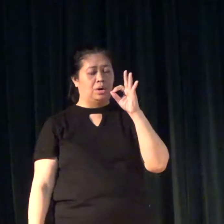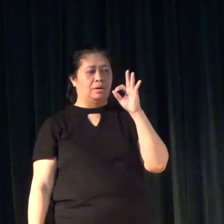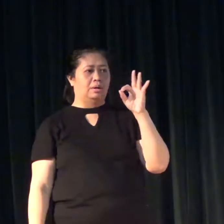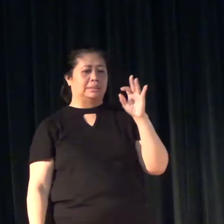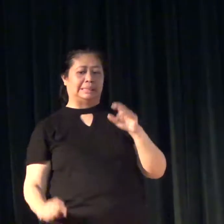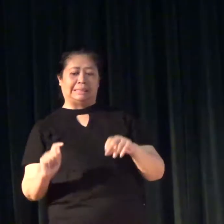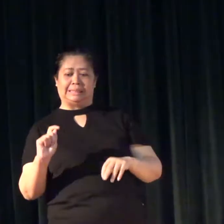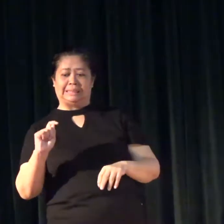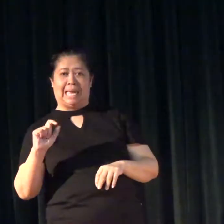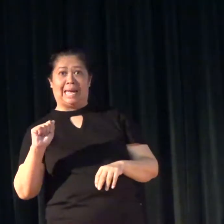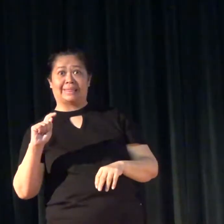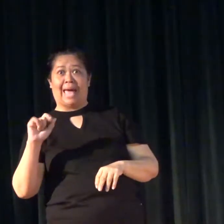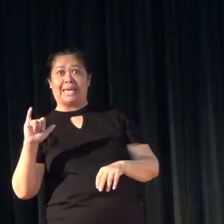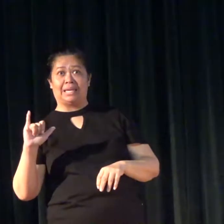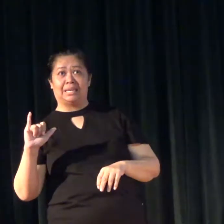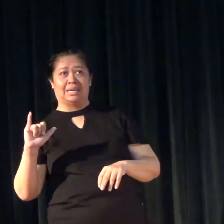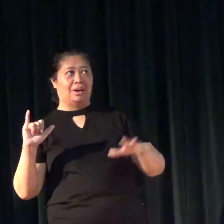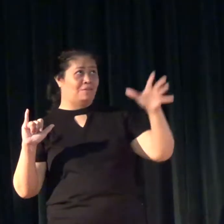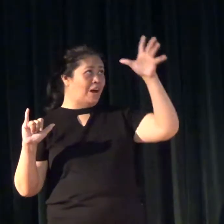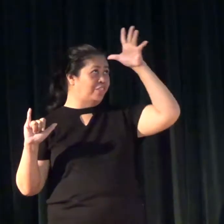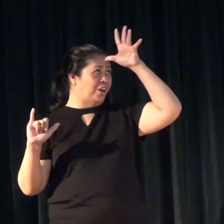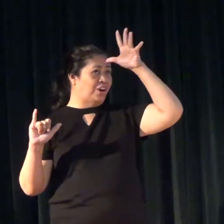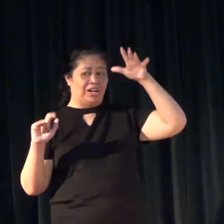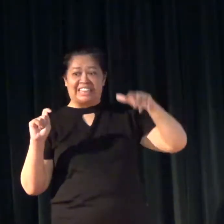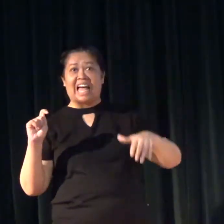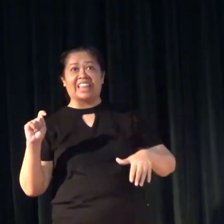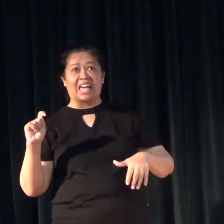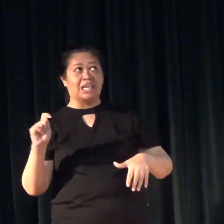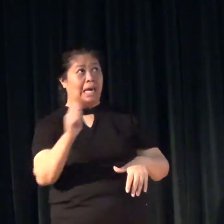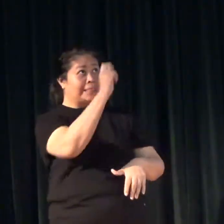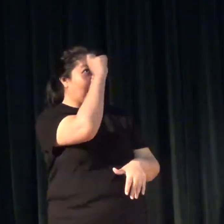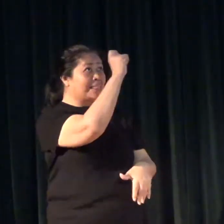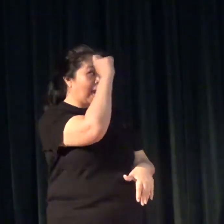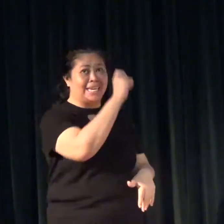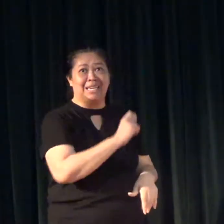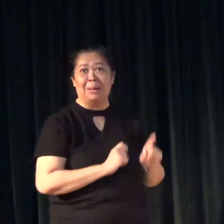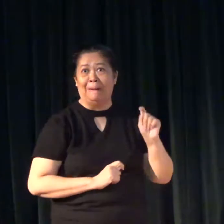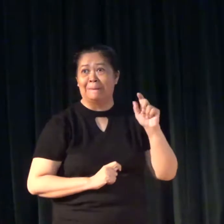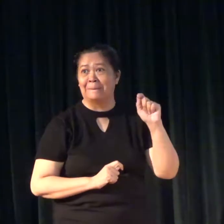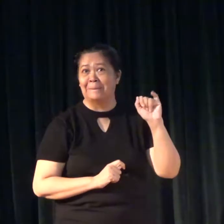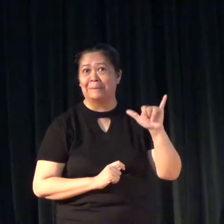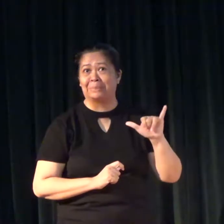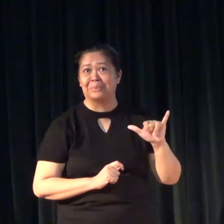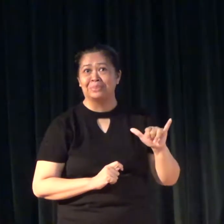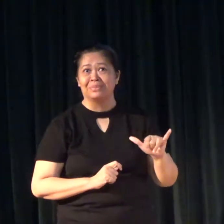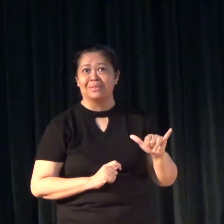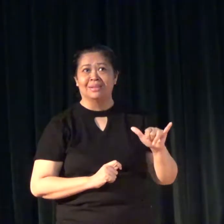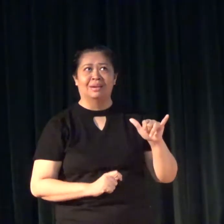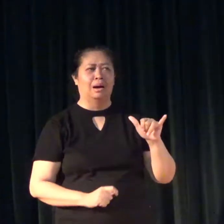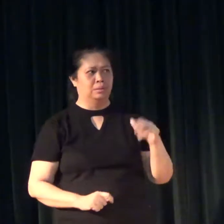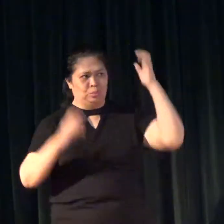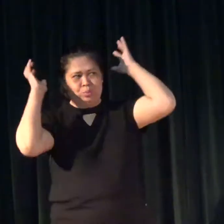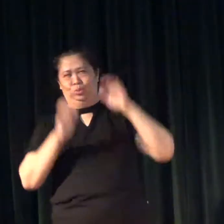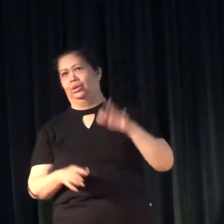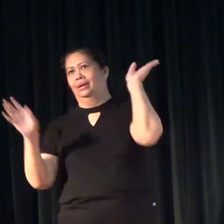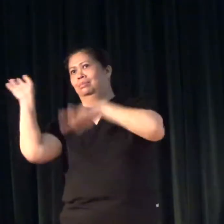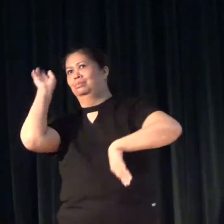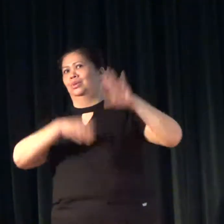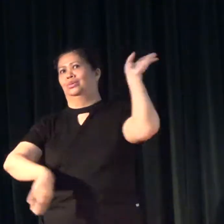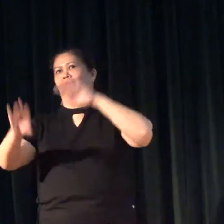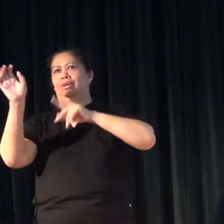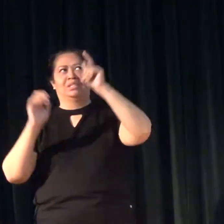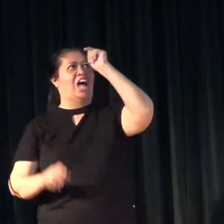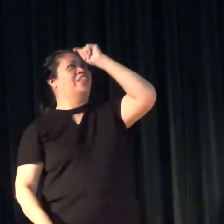daay, ang father, dito ang sentence niya. Kaya nagkakabalot. Kasi